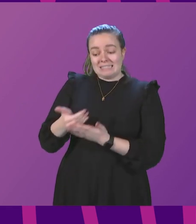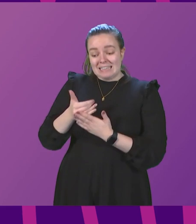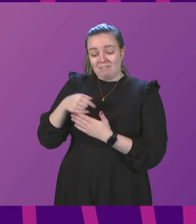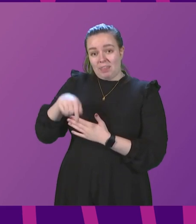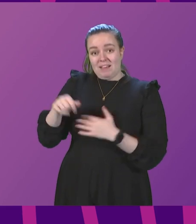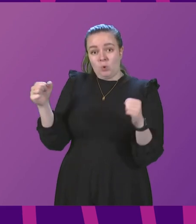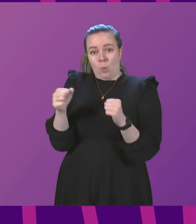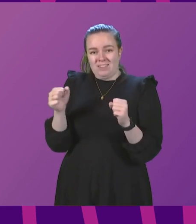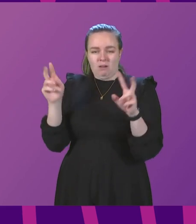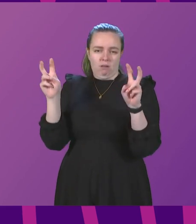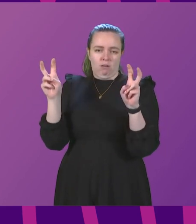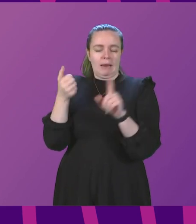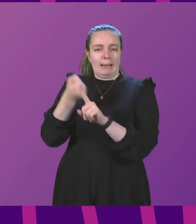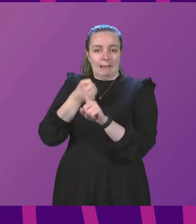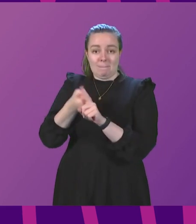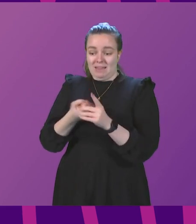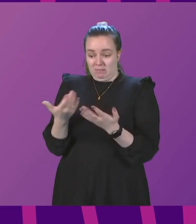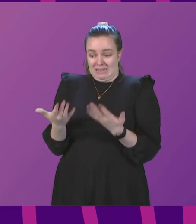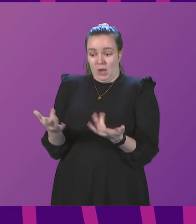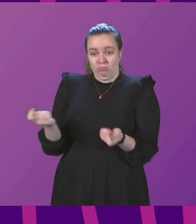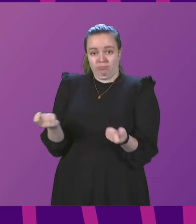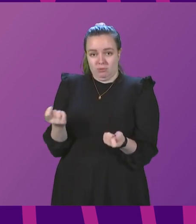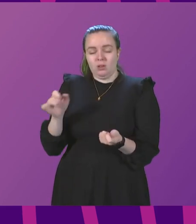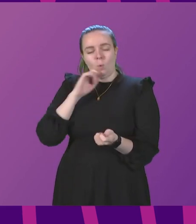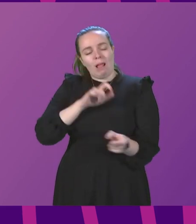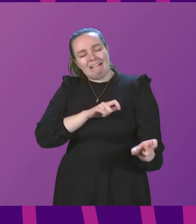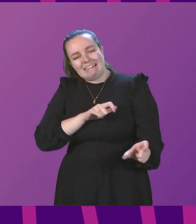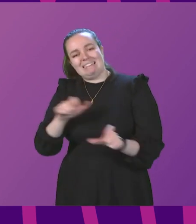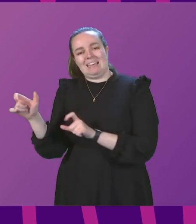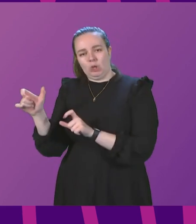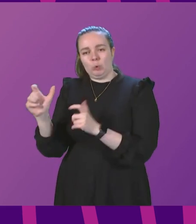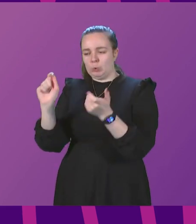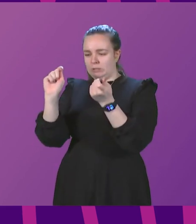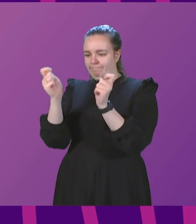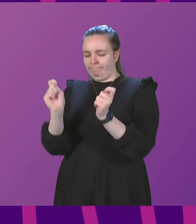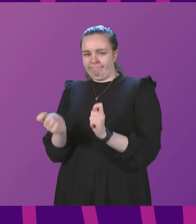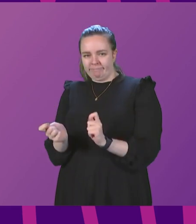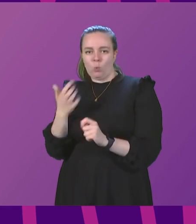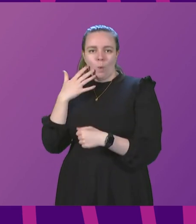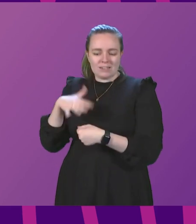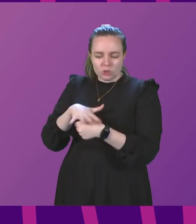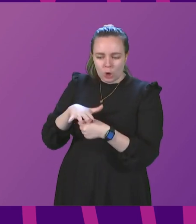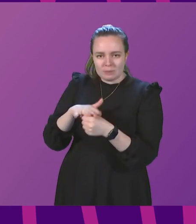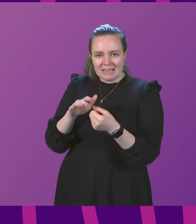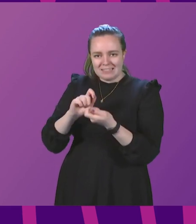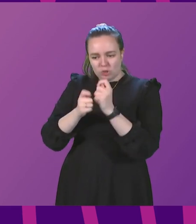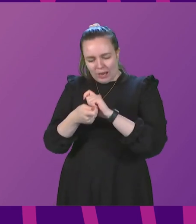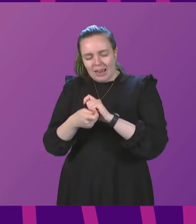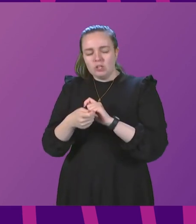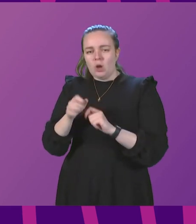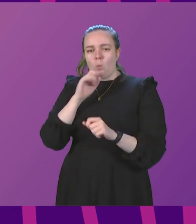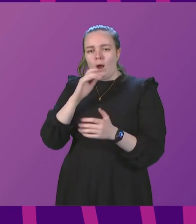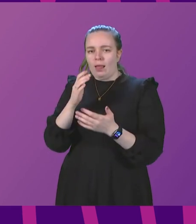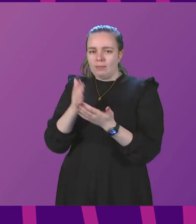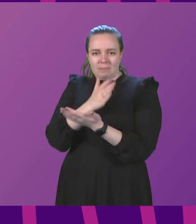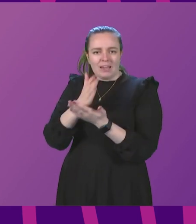campaign, which is running right now, we will continue to amend that as circumstances change and we will continue to ensure that